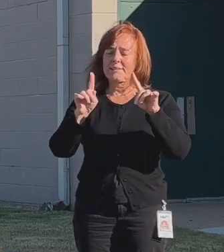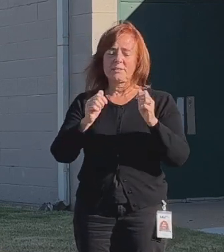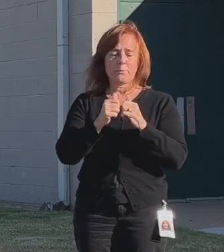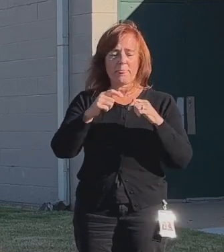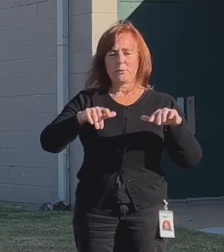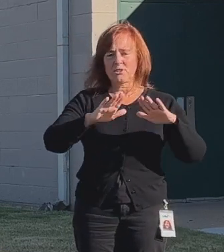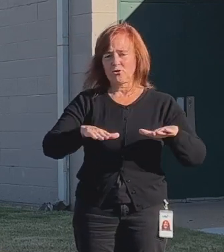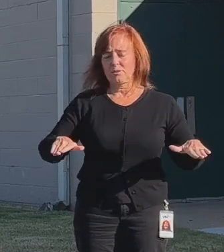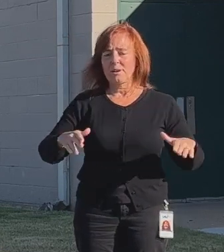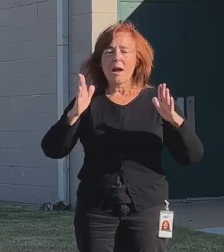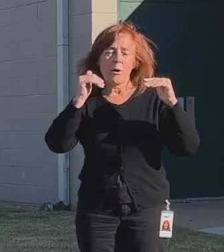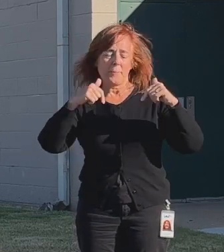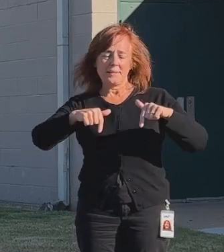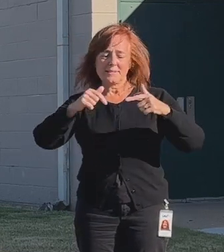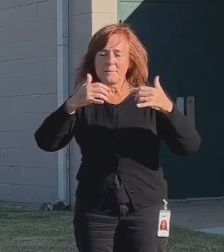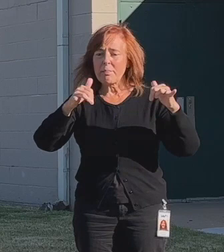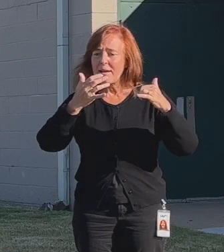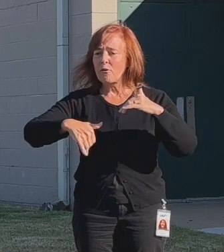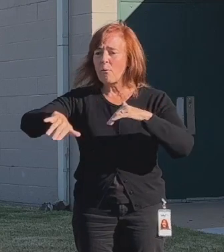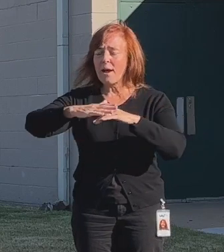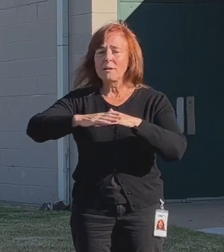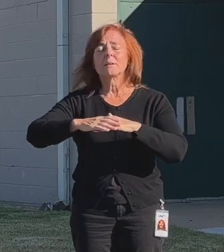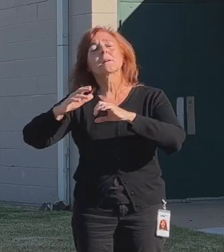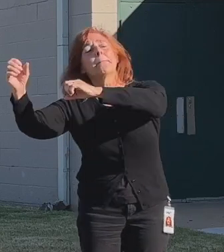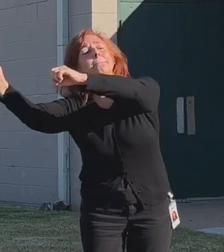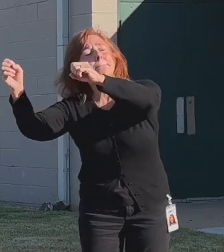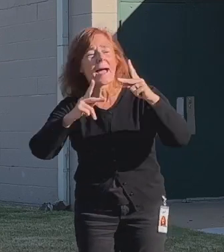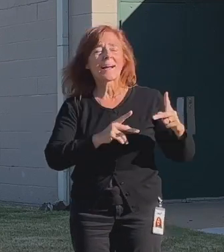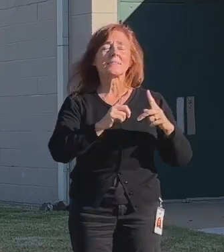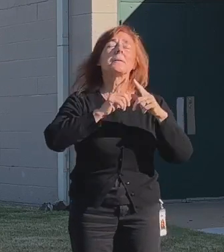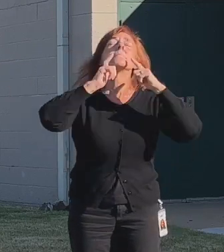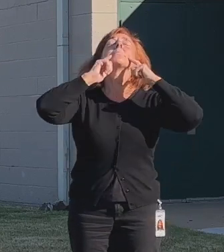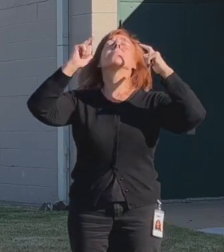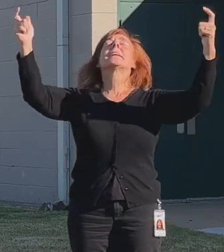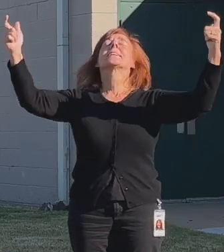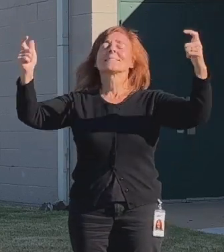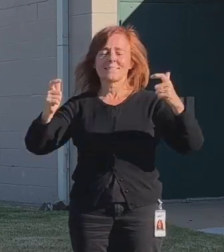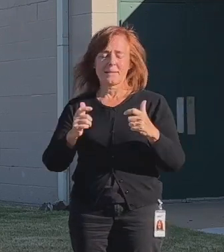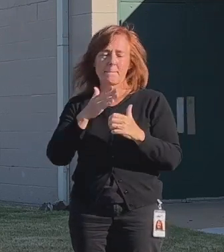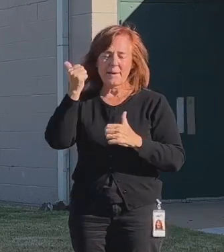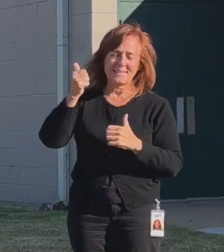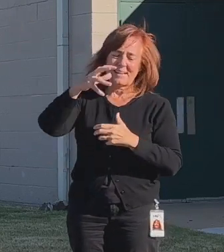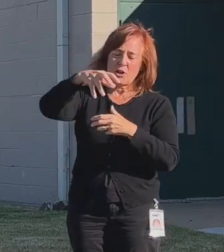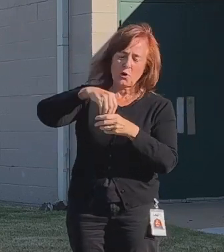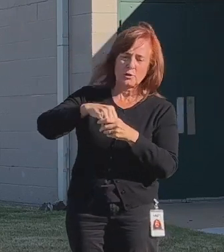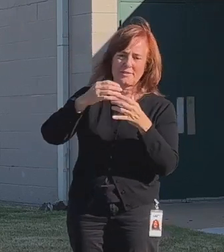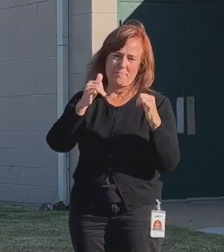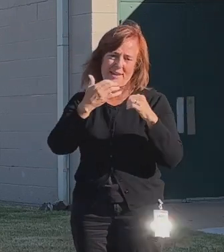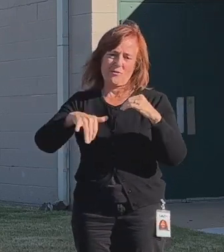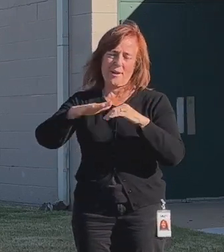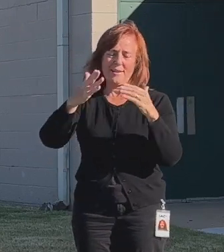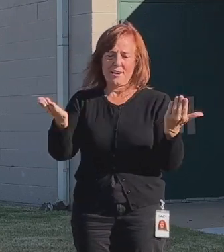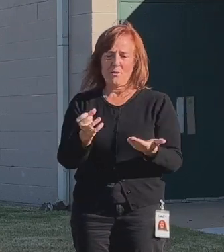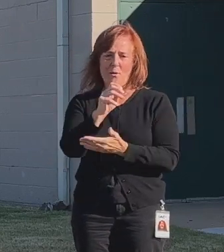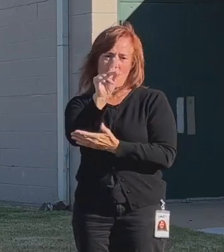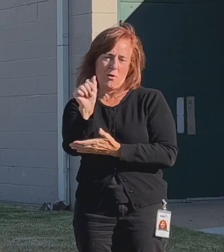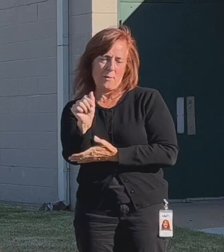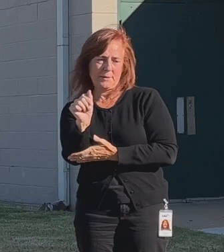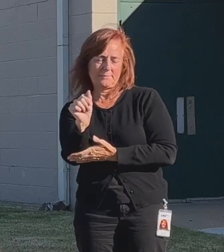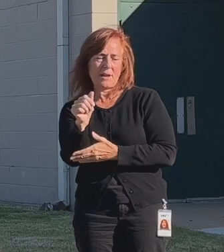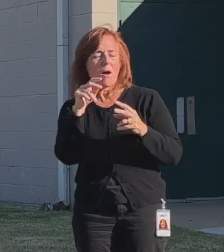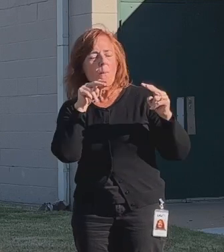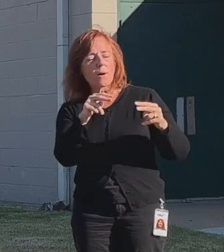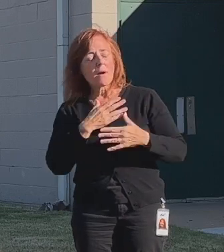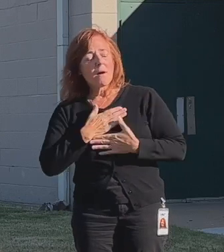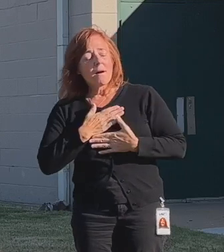I hope that when this playground is open, all of you will come back to the biggest, most inclusive playground in Oklahoma and